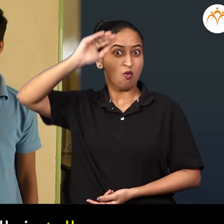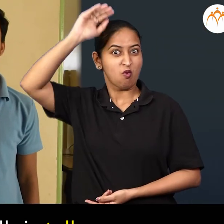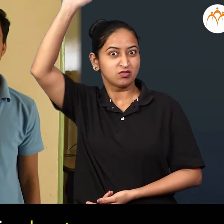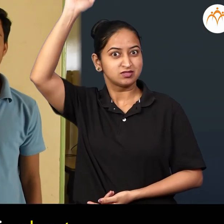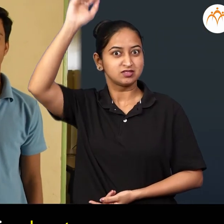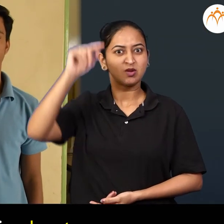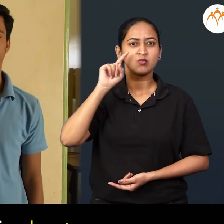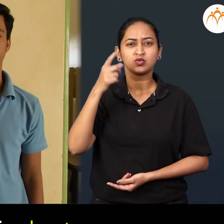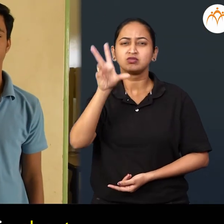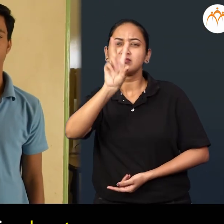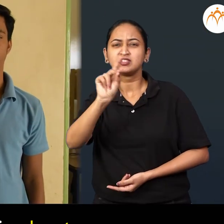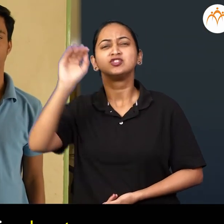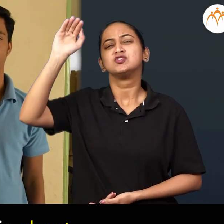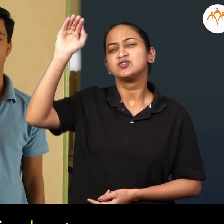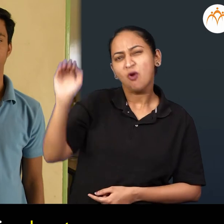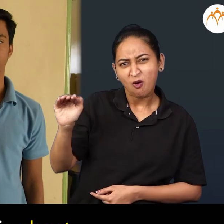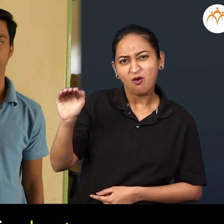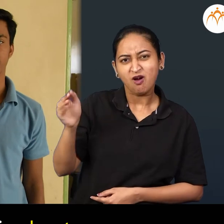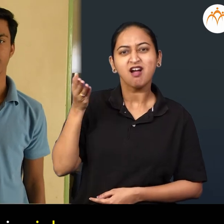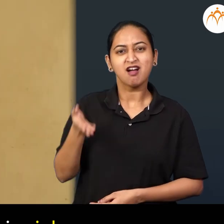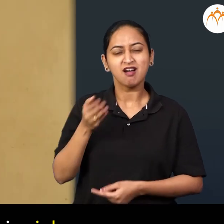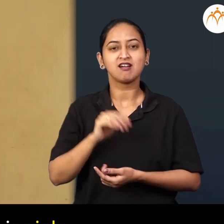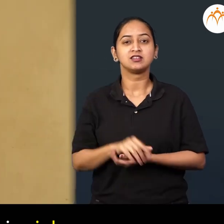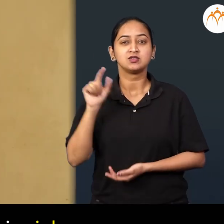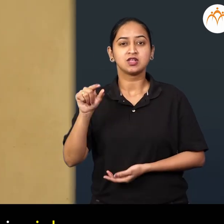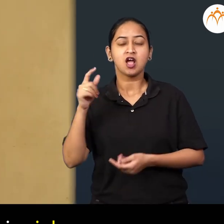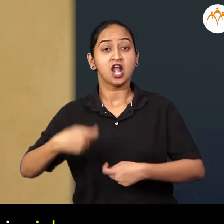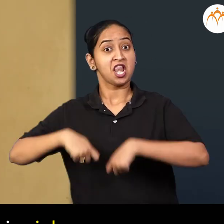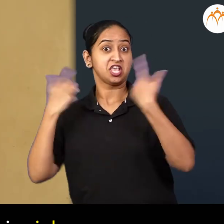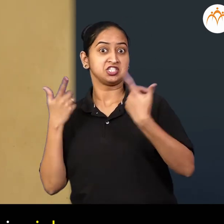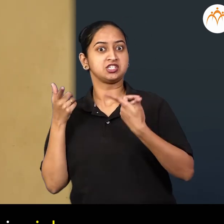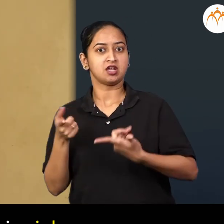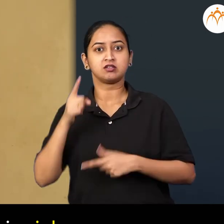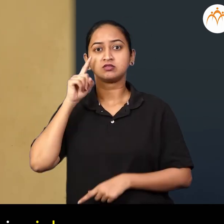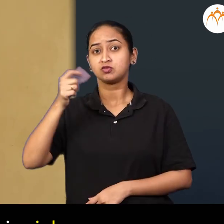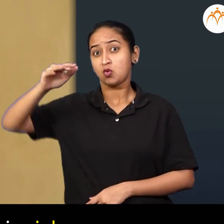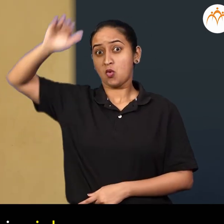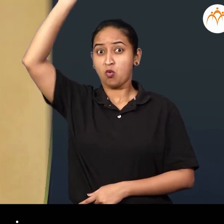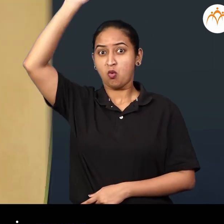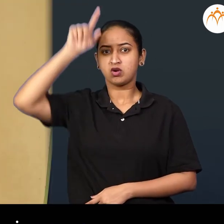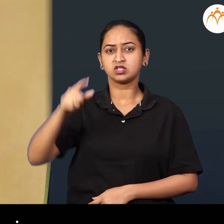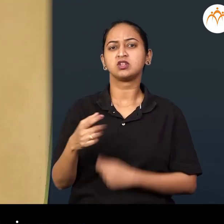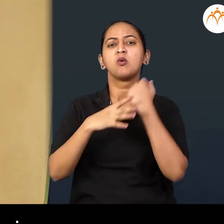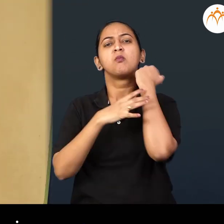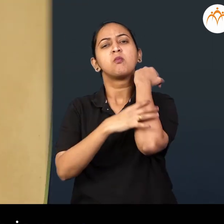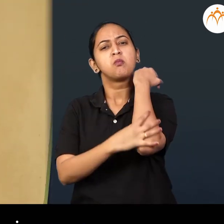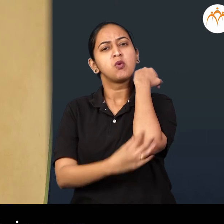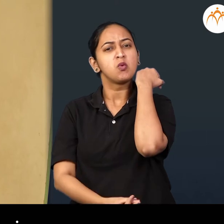Ishanh is short Ishanh is rich Sumedh is